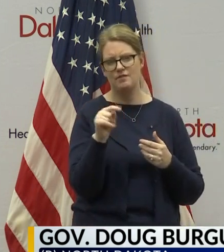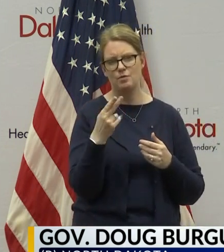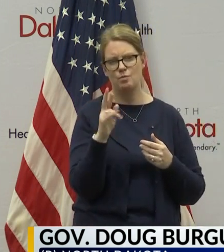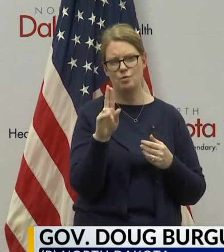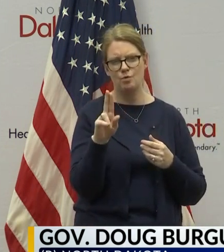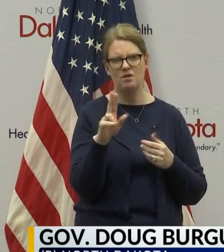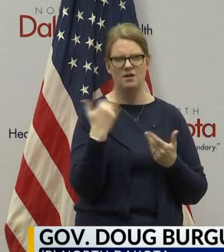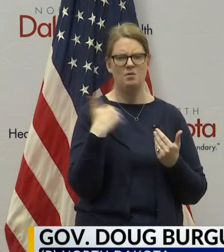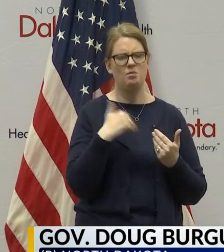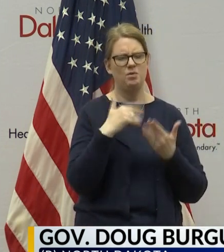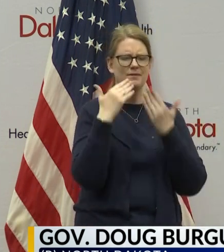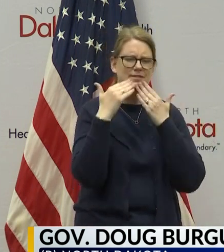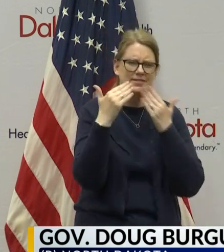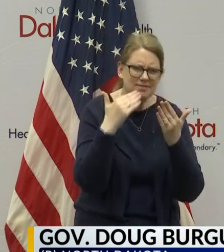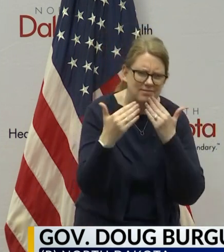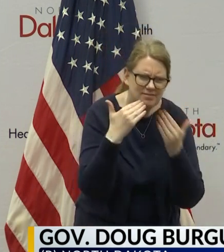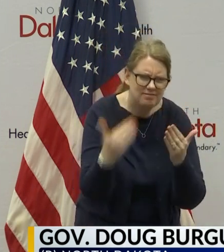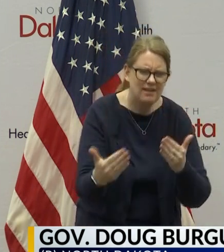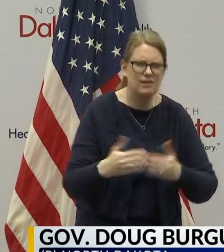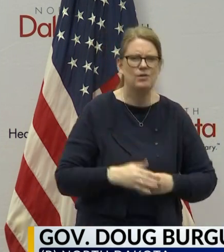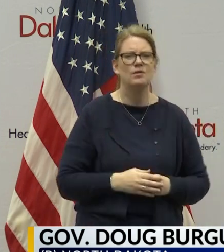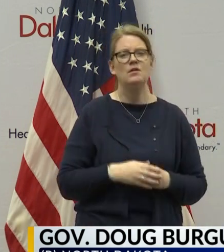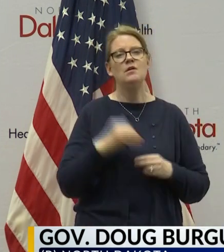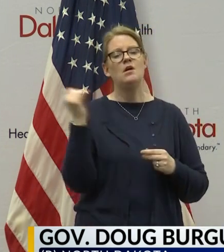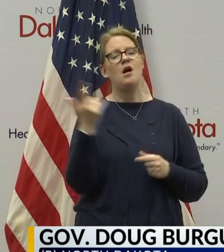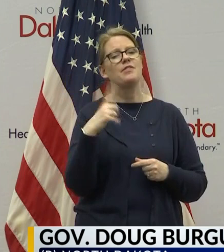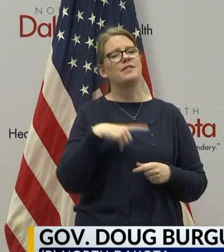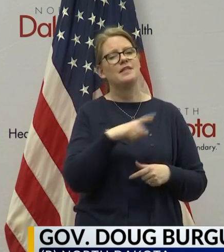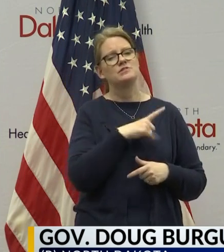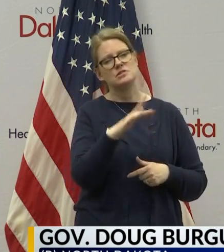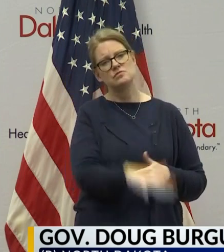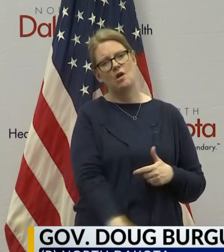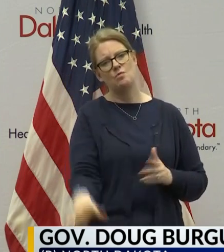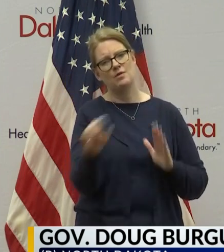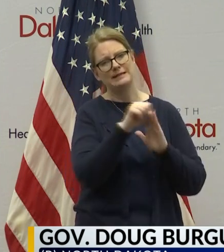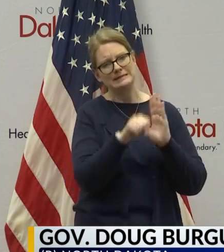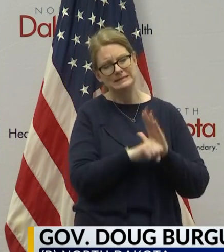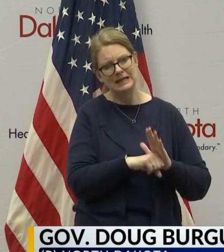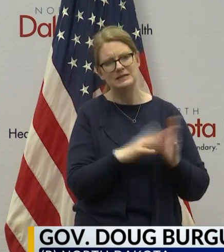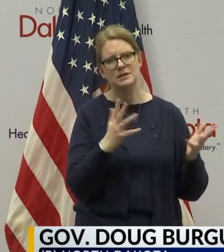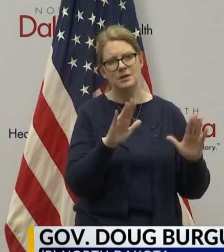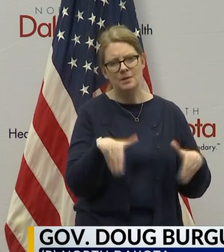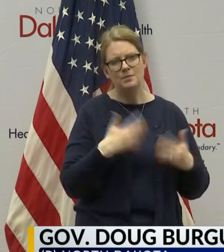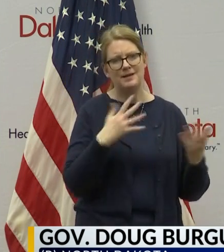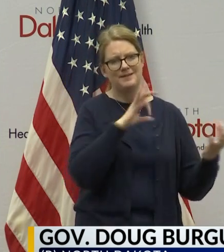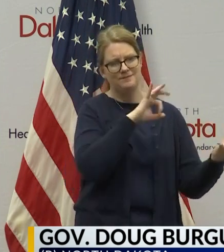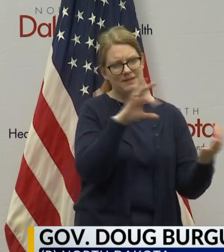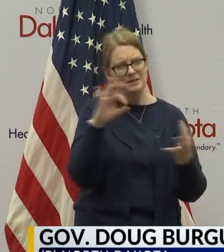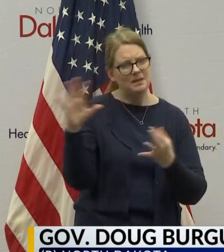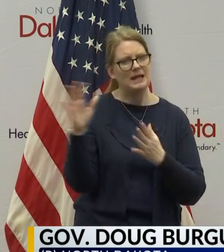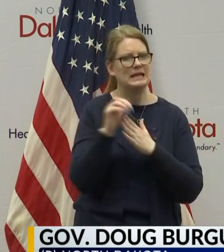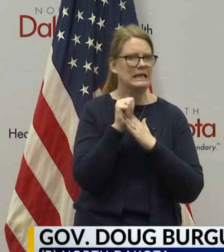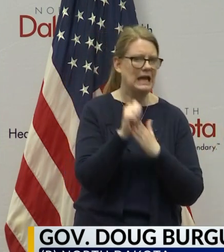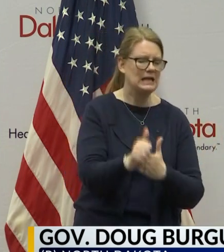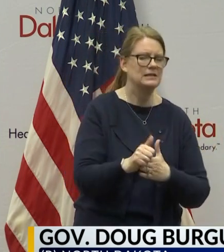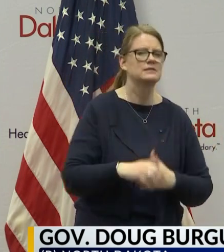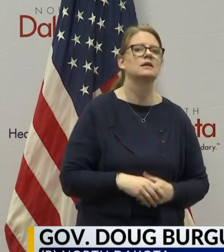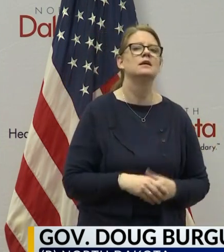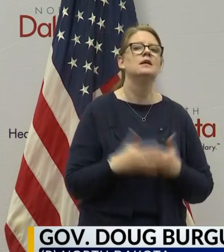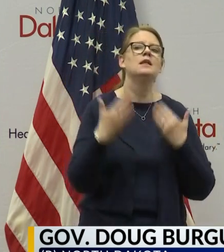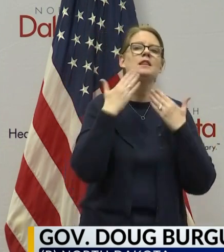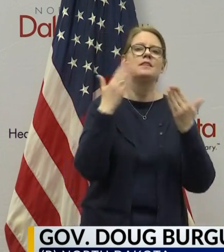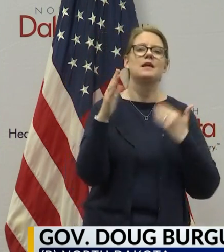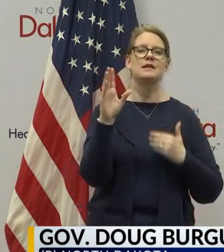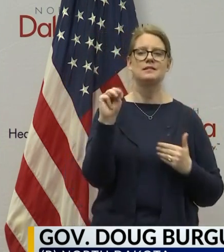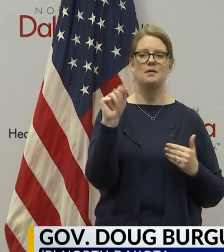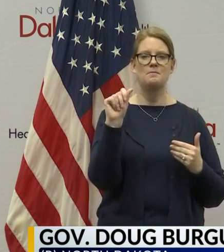want to say thanks to all of the legislators around the state that keep providing us input and guidance. I want to thank all the